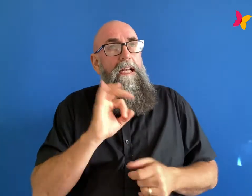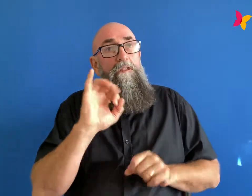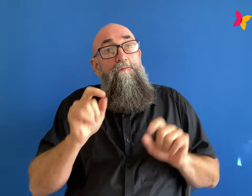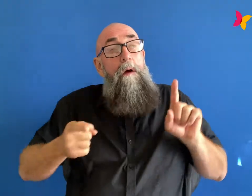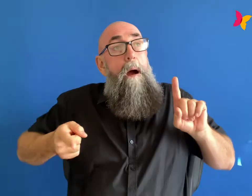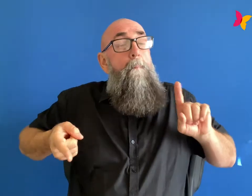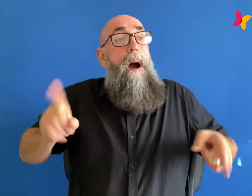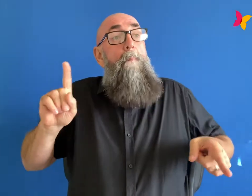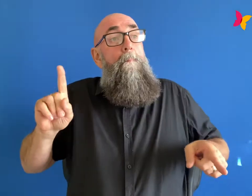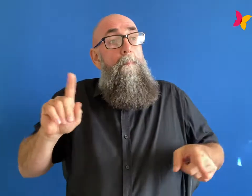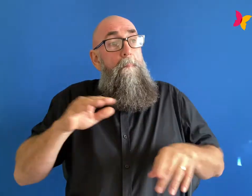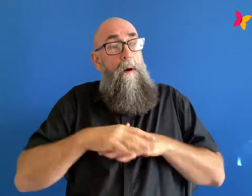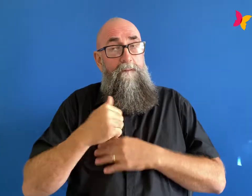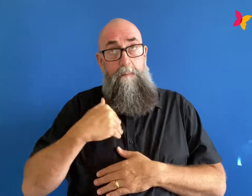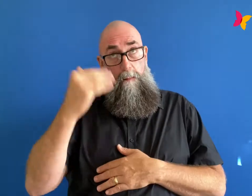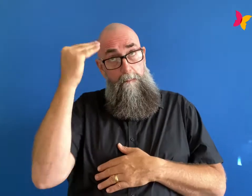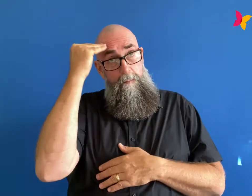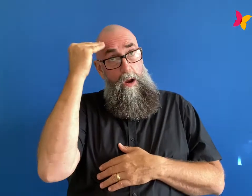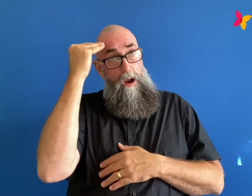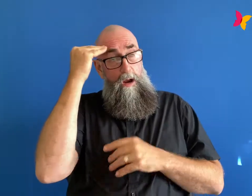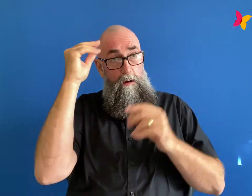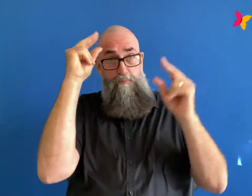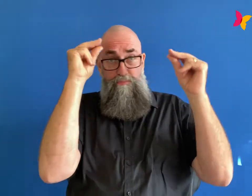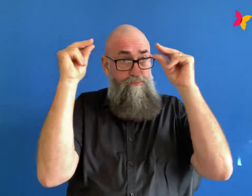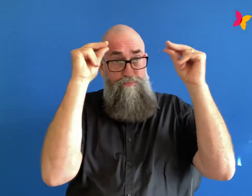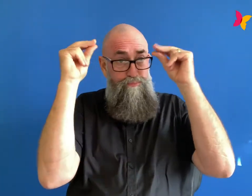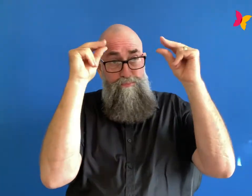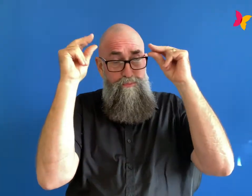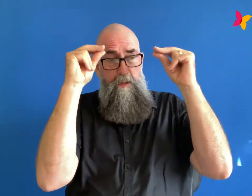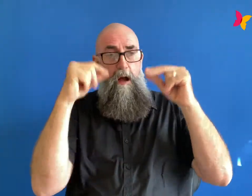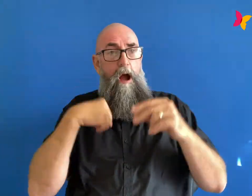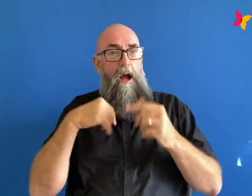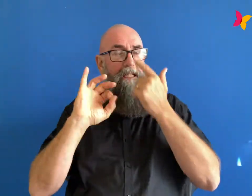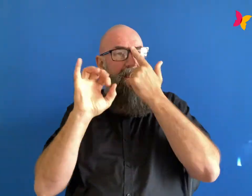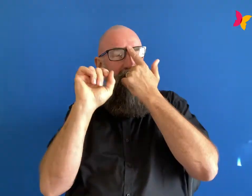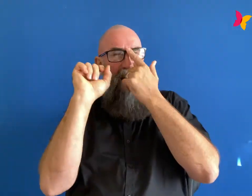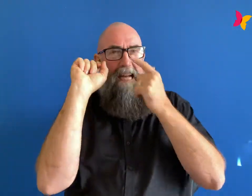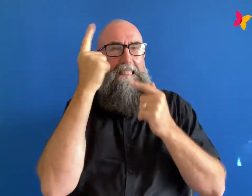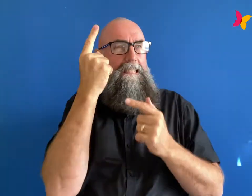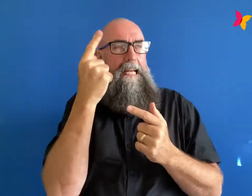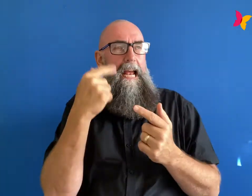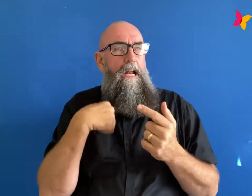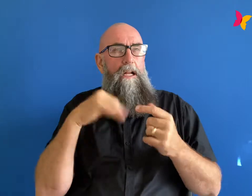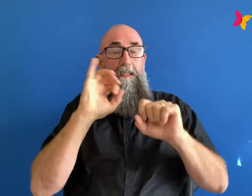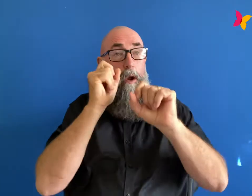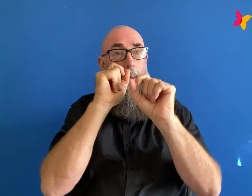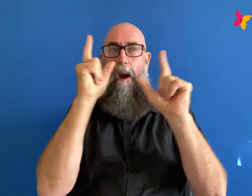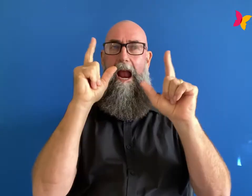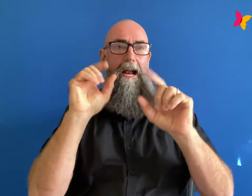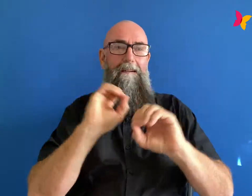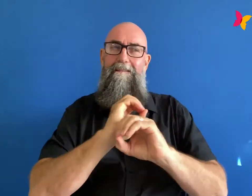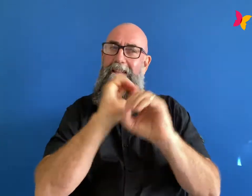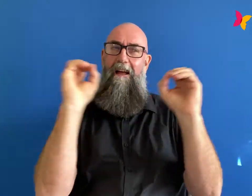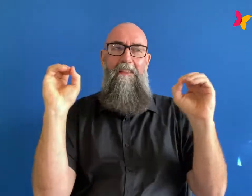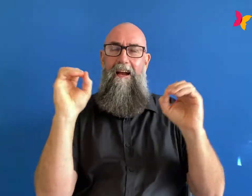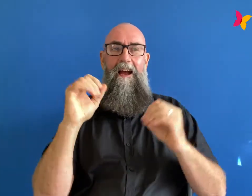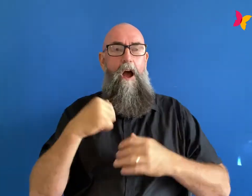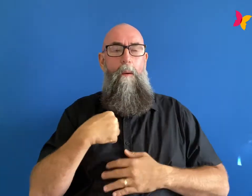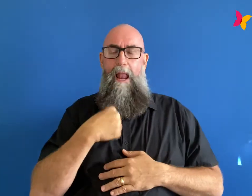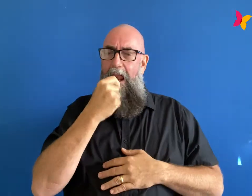i didn't have a conscious awareness of it or what it was i just started to have myself against myself and